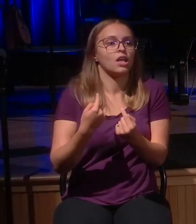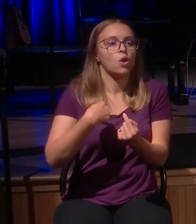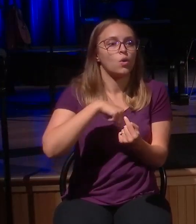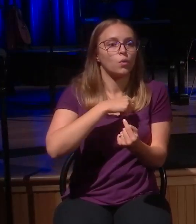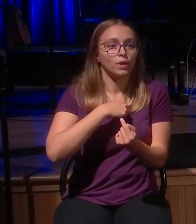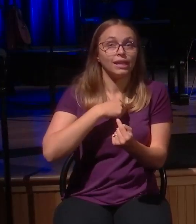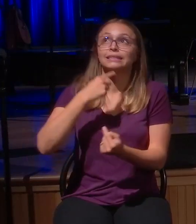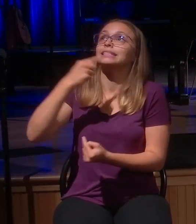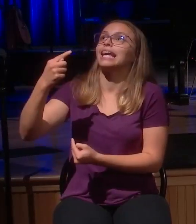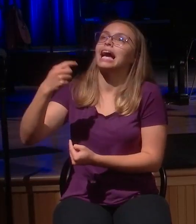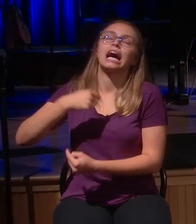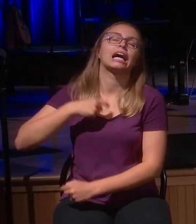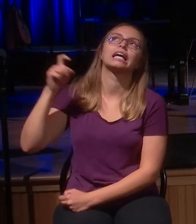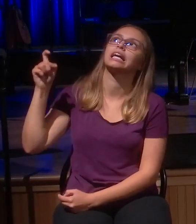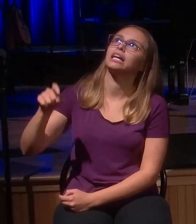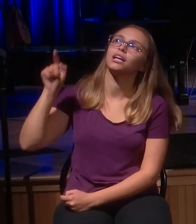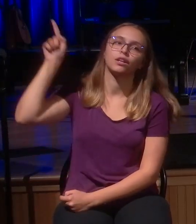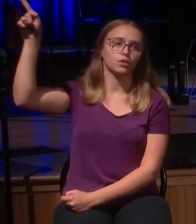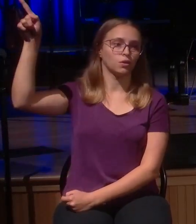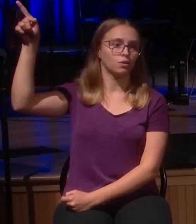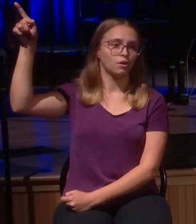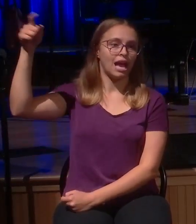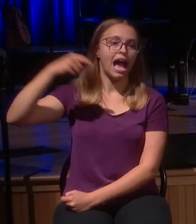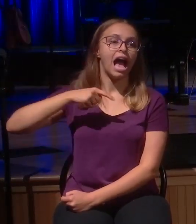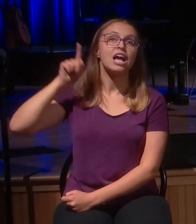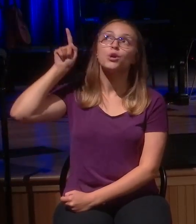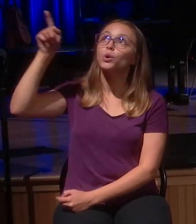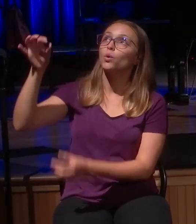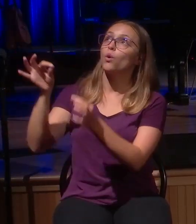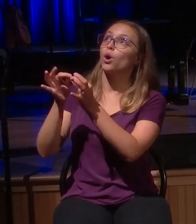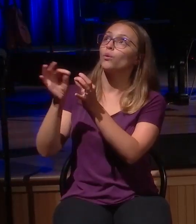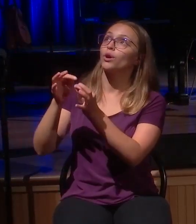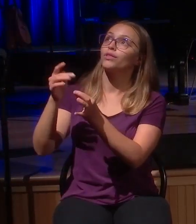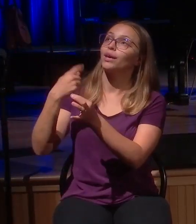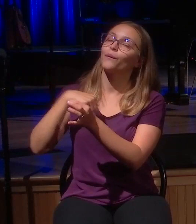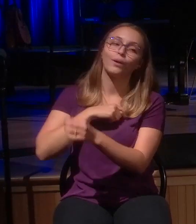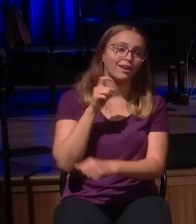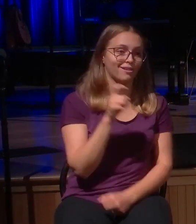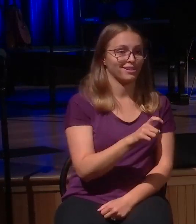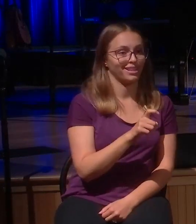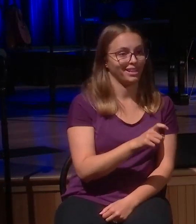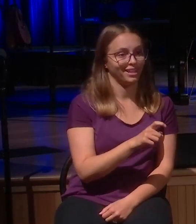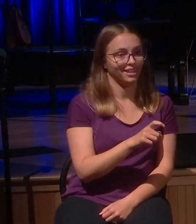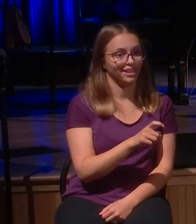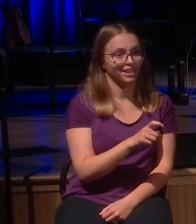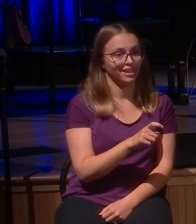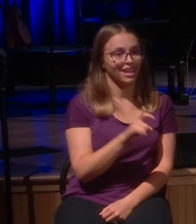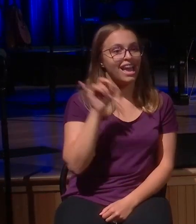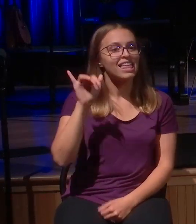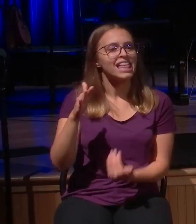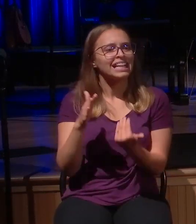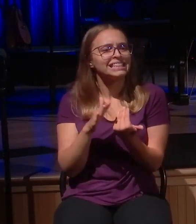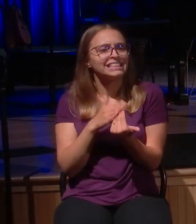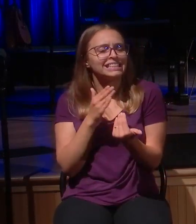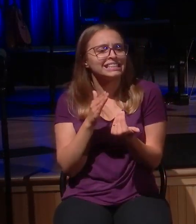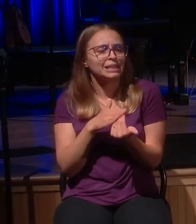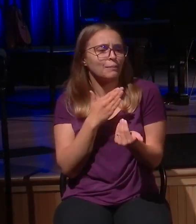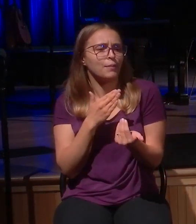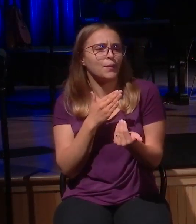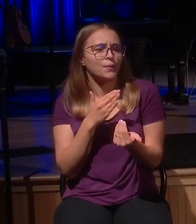I need him. He's worthy. We are needy. And that simple declaration brings great joy to